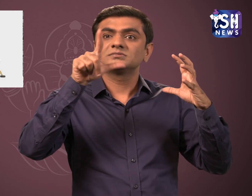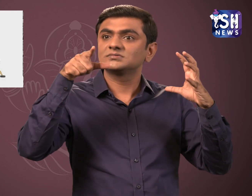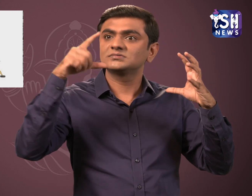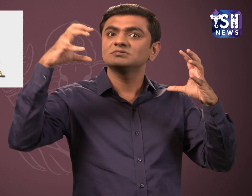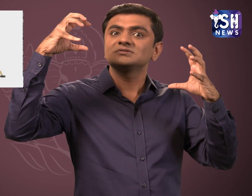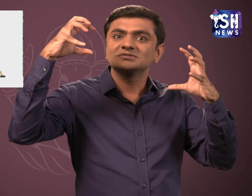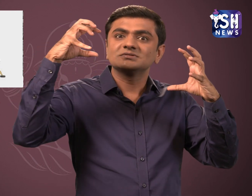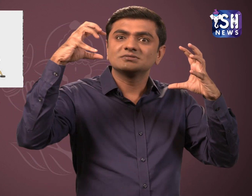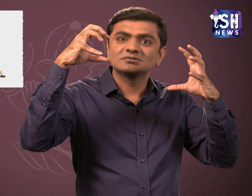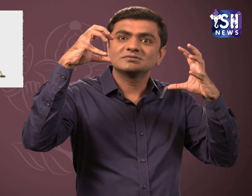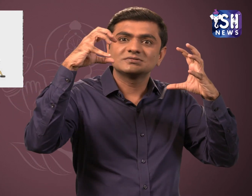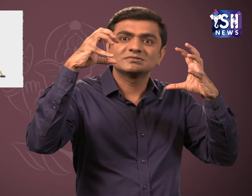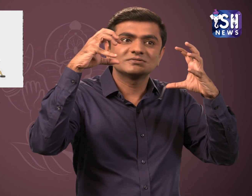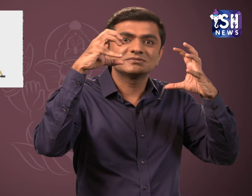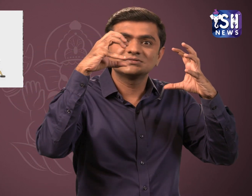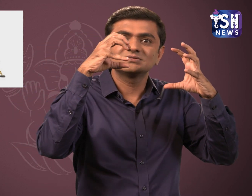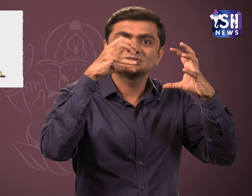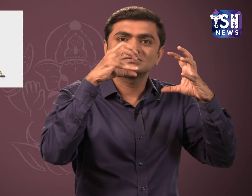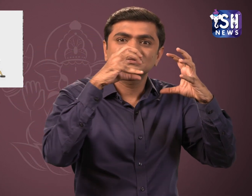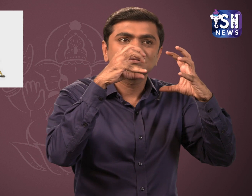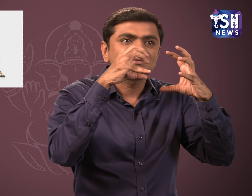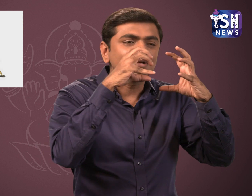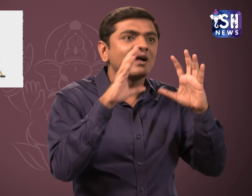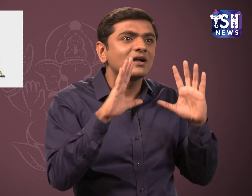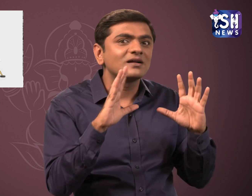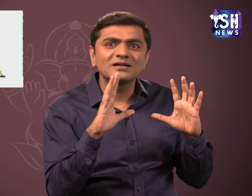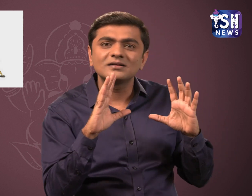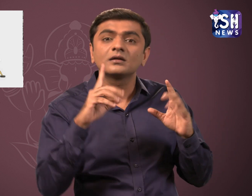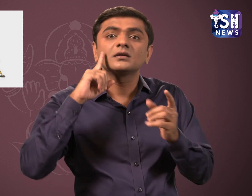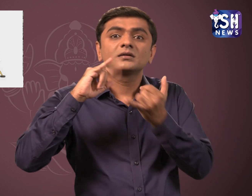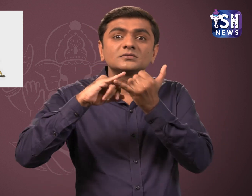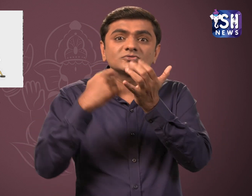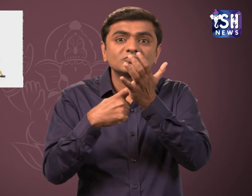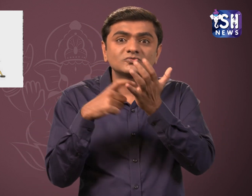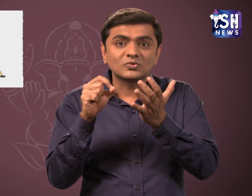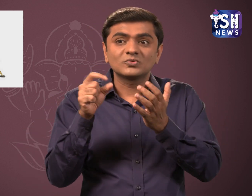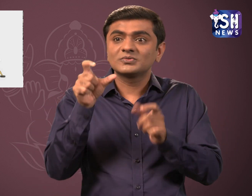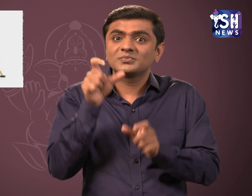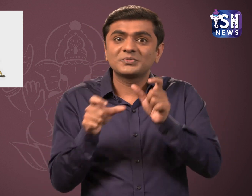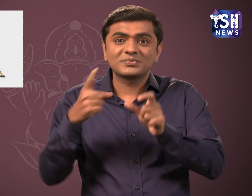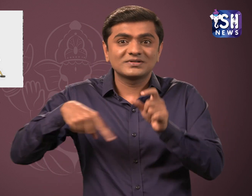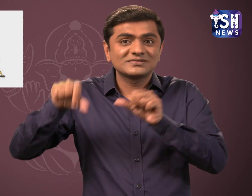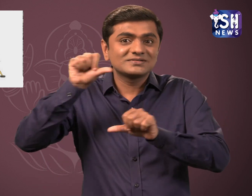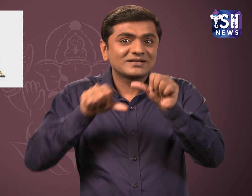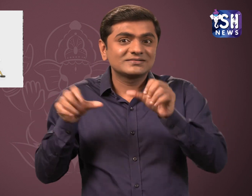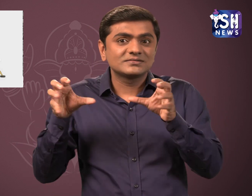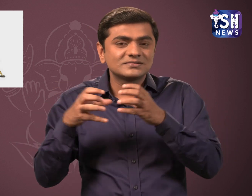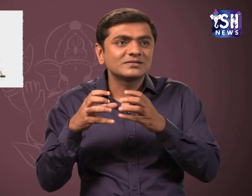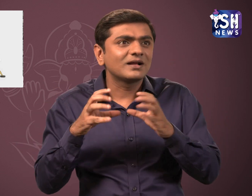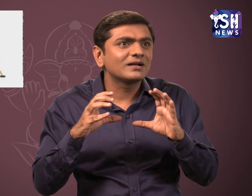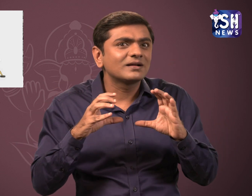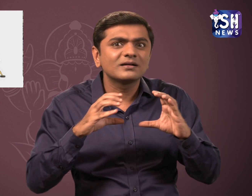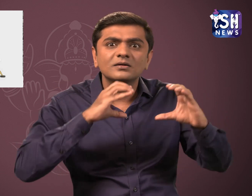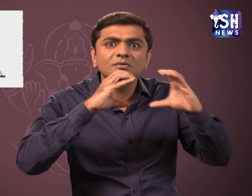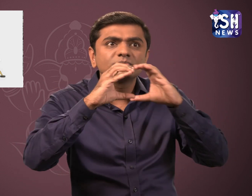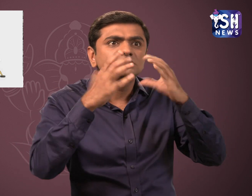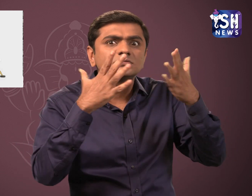the Vikram lander was supposed to land on the Moon. The scientists at ISRO lost